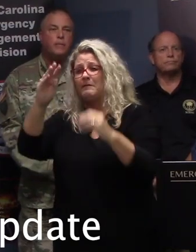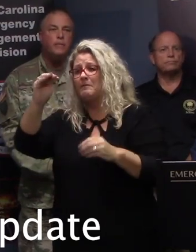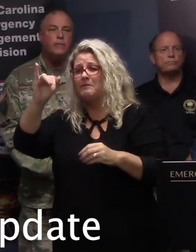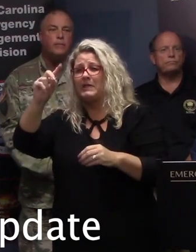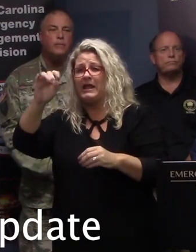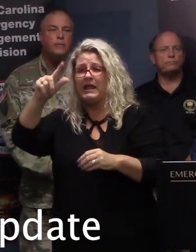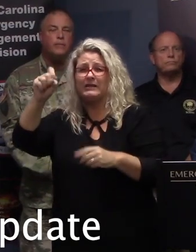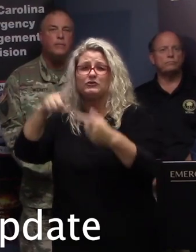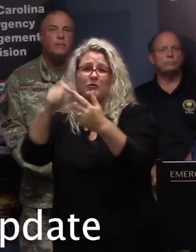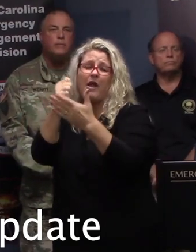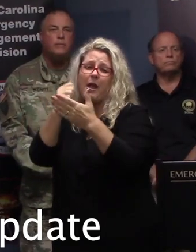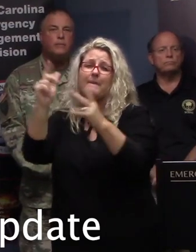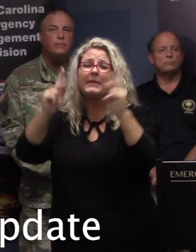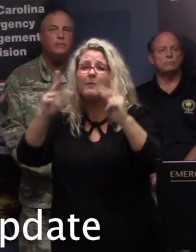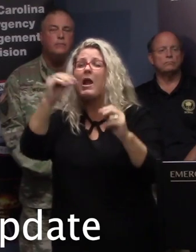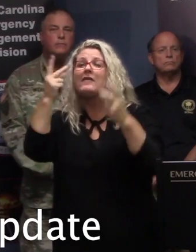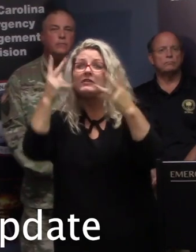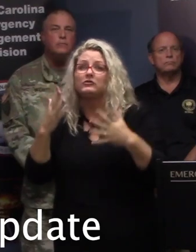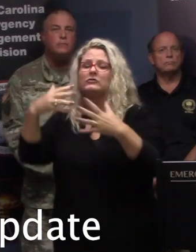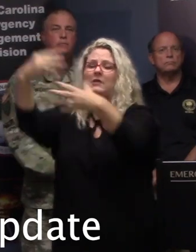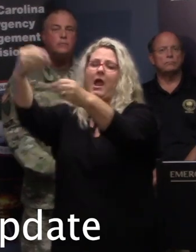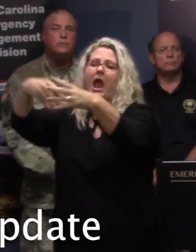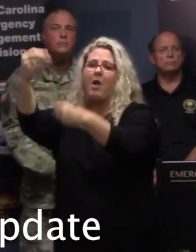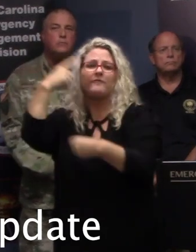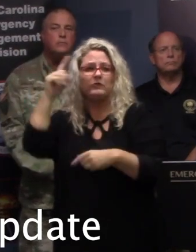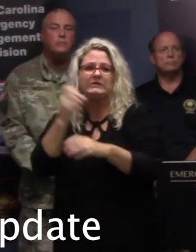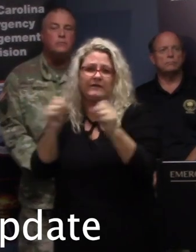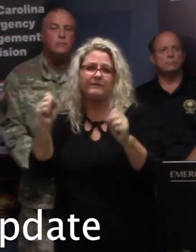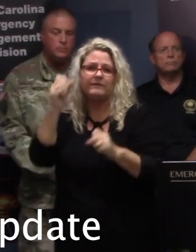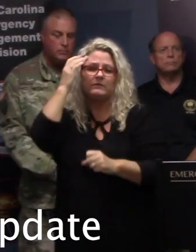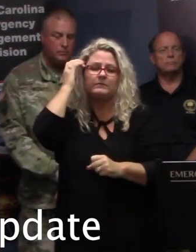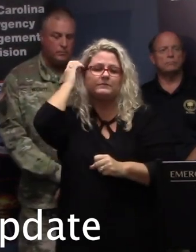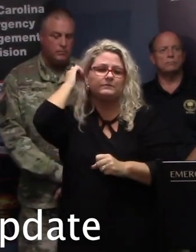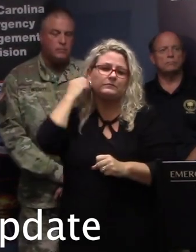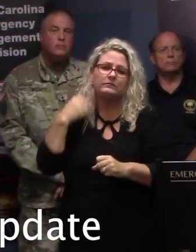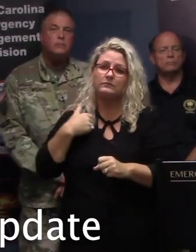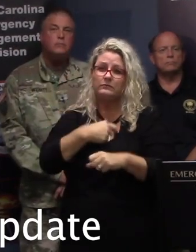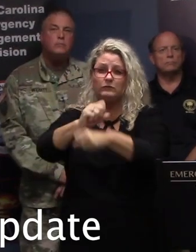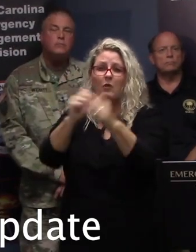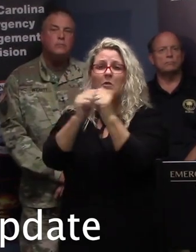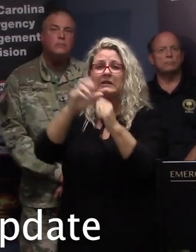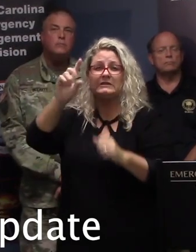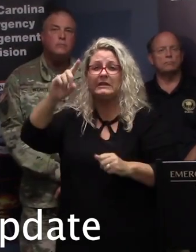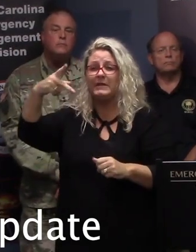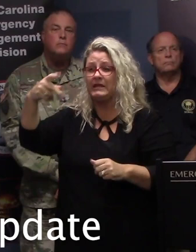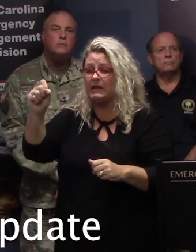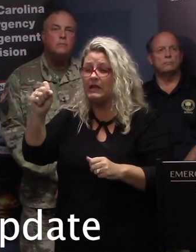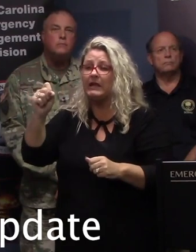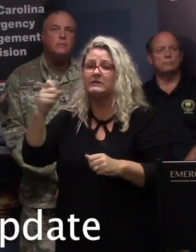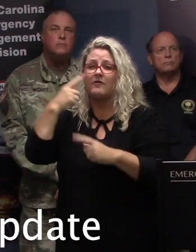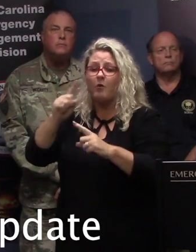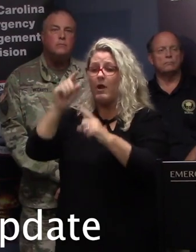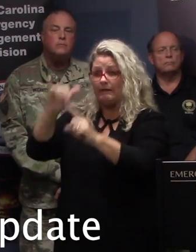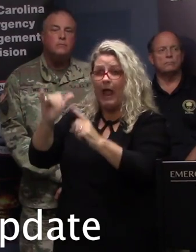get our folks and our visitors to safety. We continue to work very closely with DPS on that plan and other plans